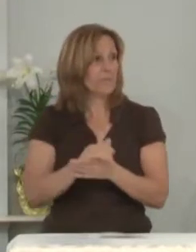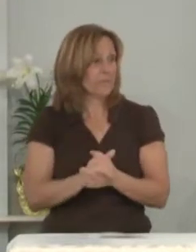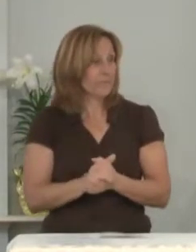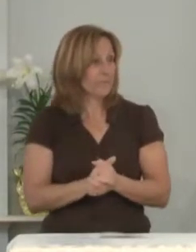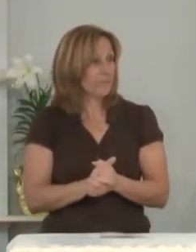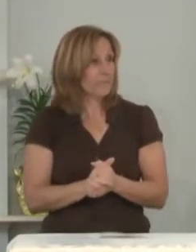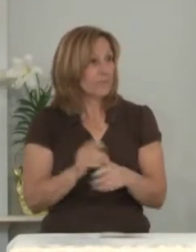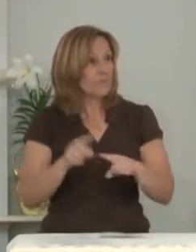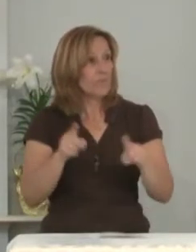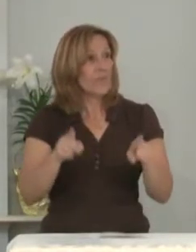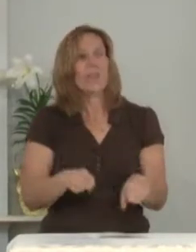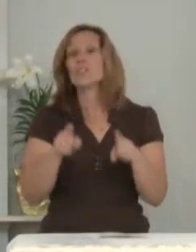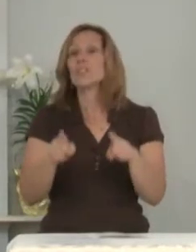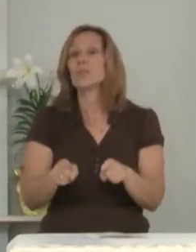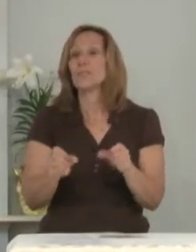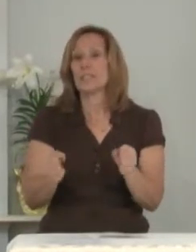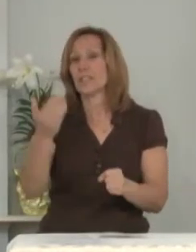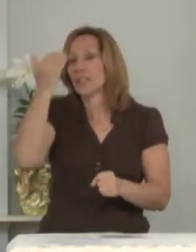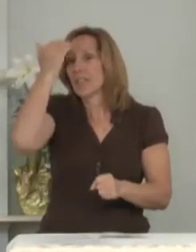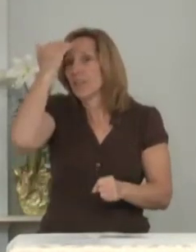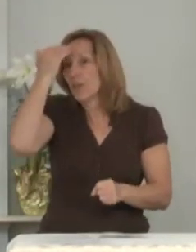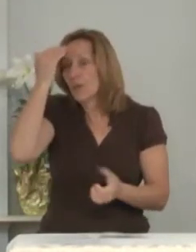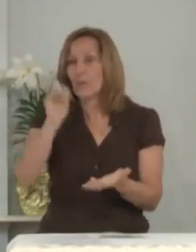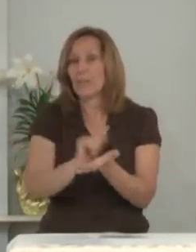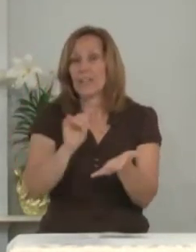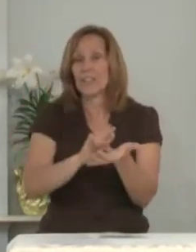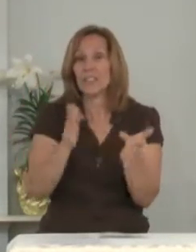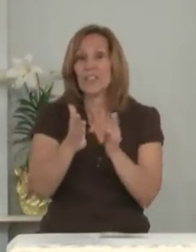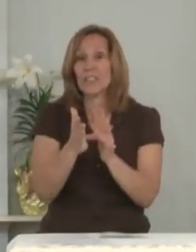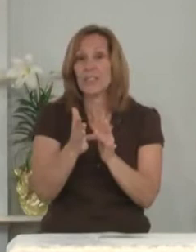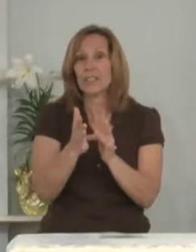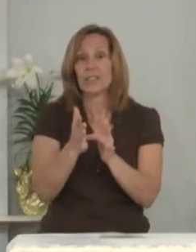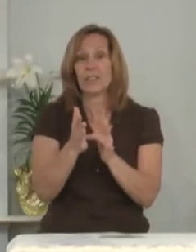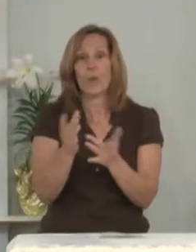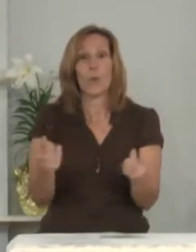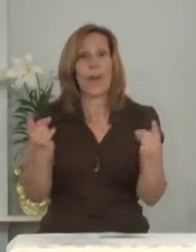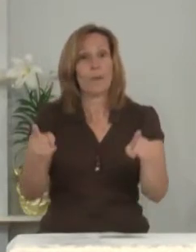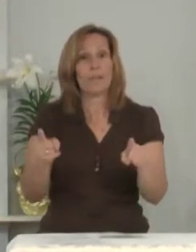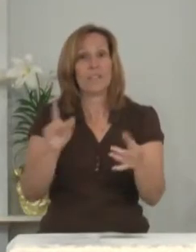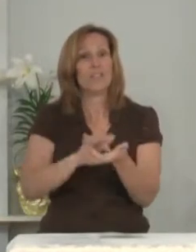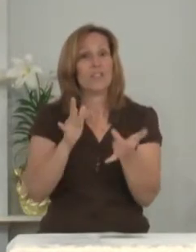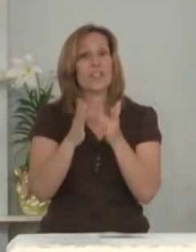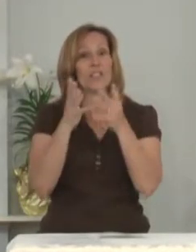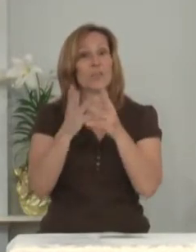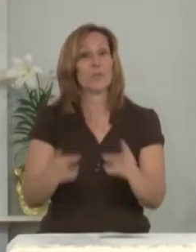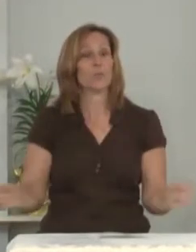But as soon as they recognize him he disappears.